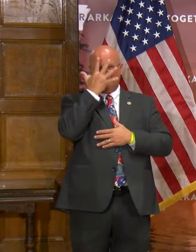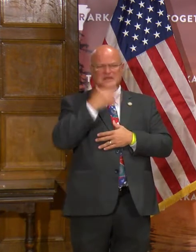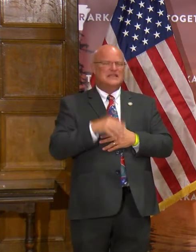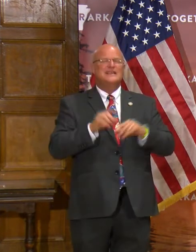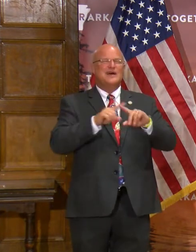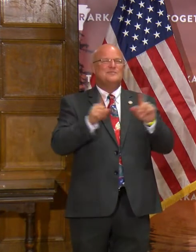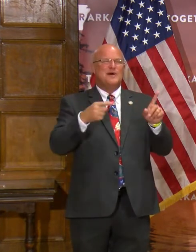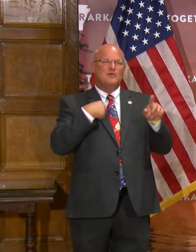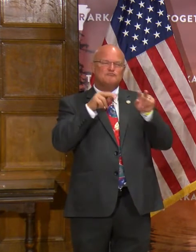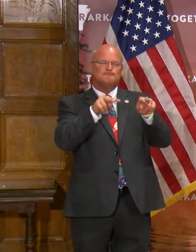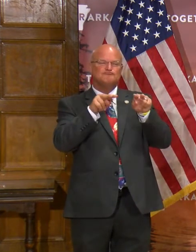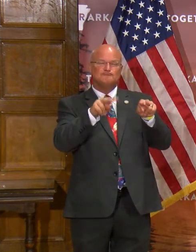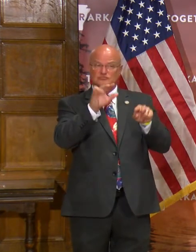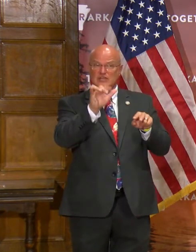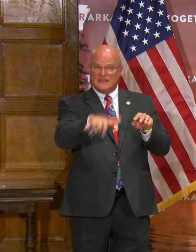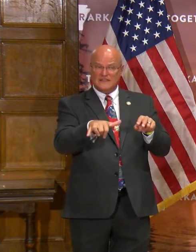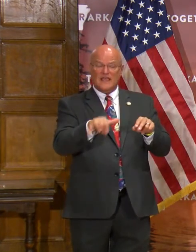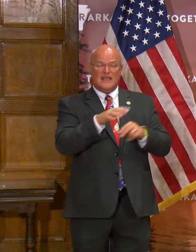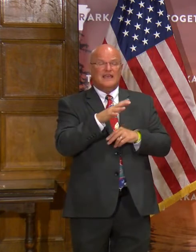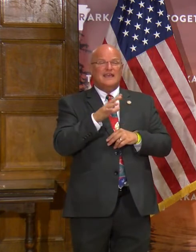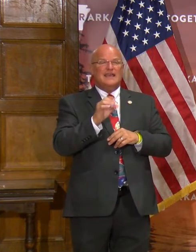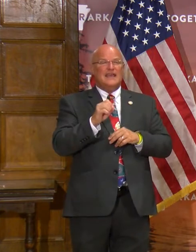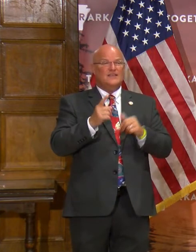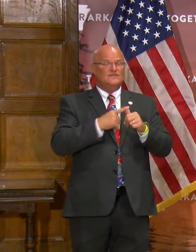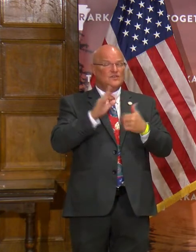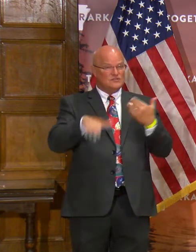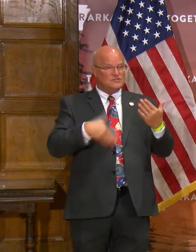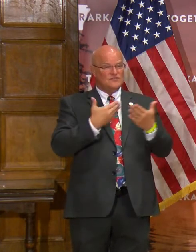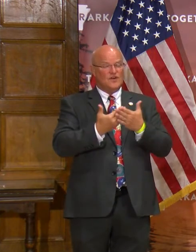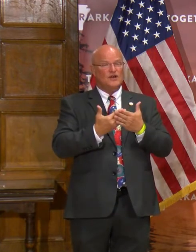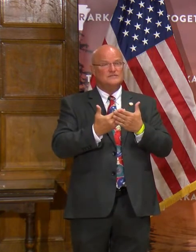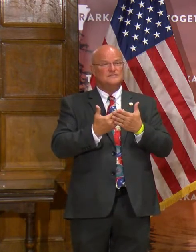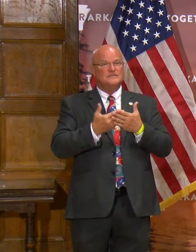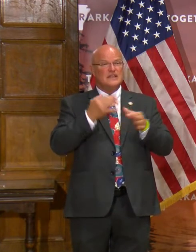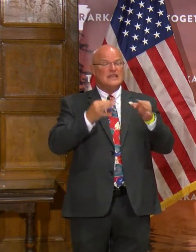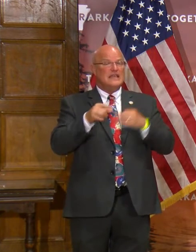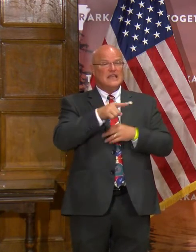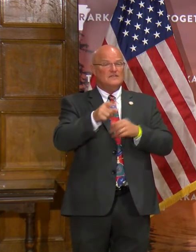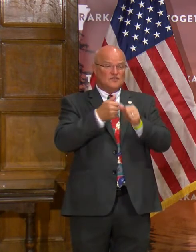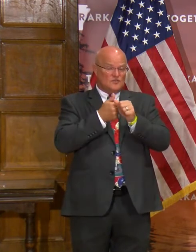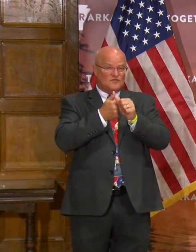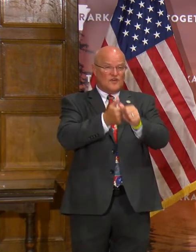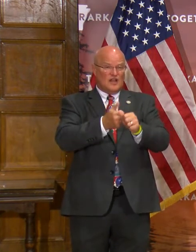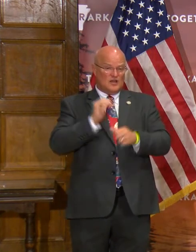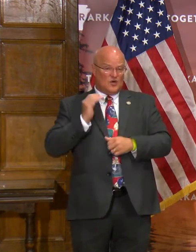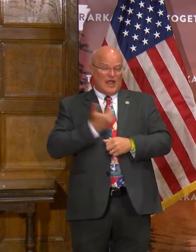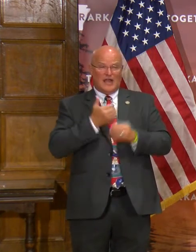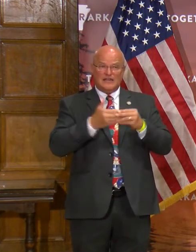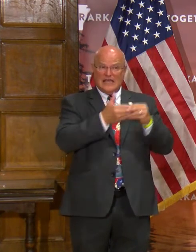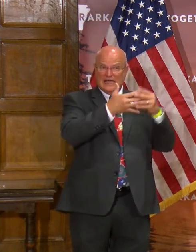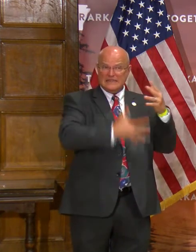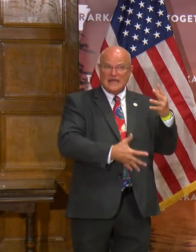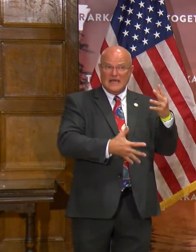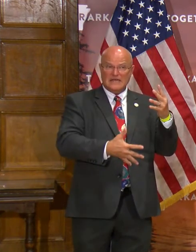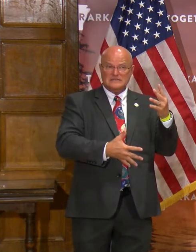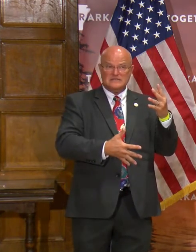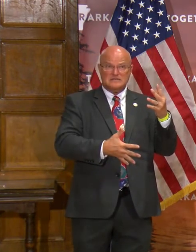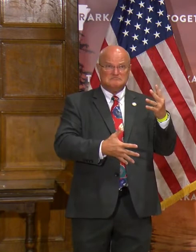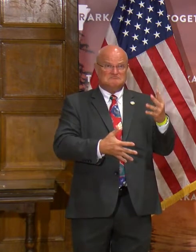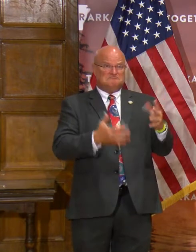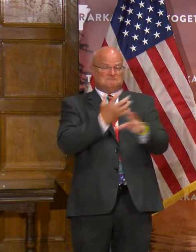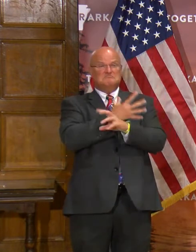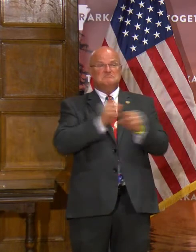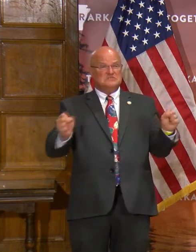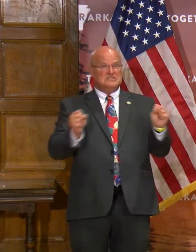But we are looking at that. And first of all, if you follow our guidelines, then it ought to be a